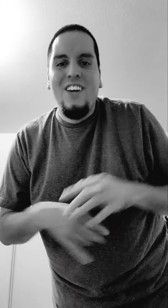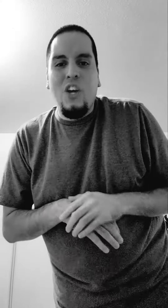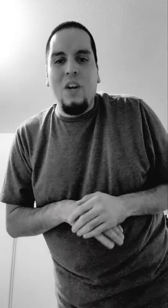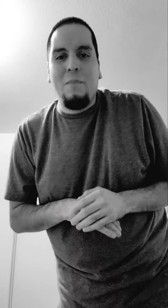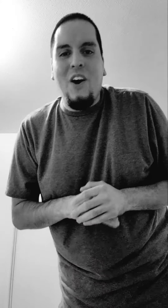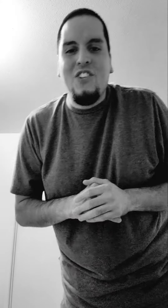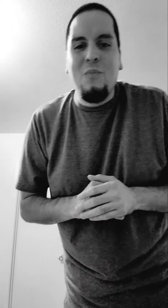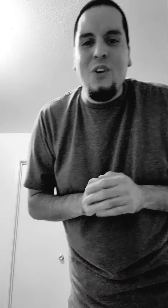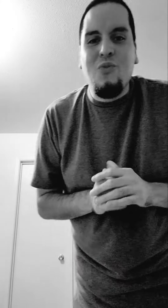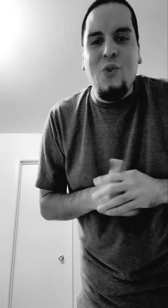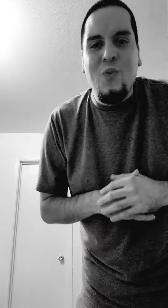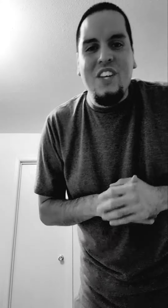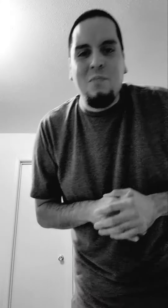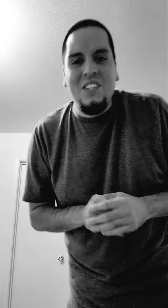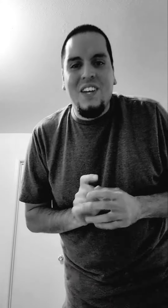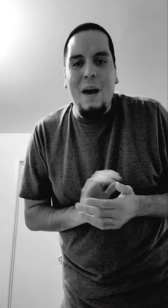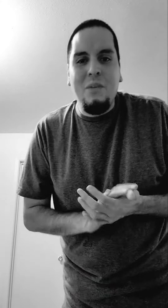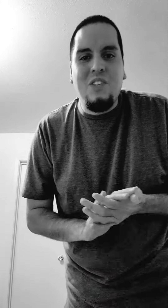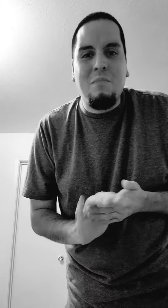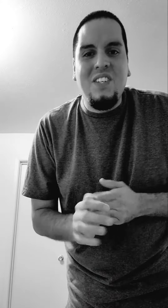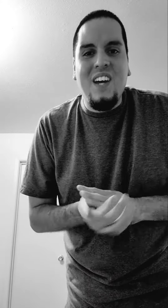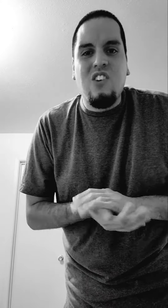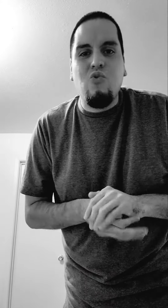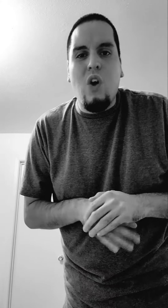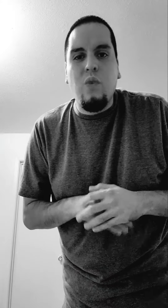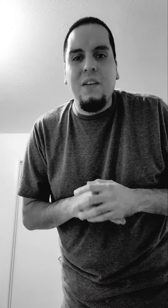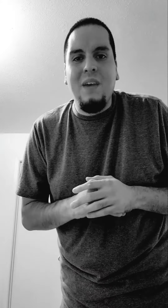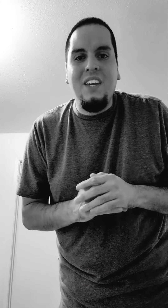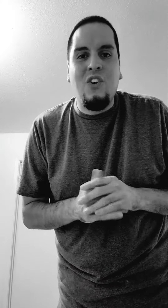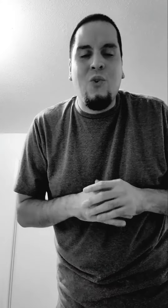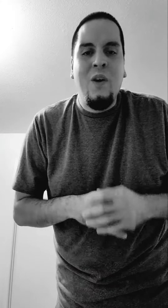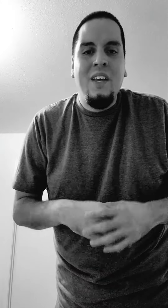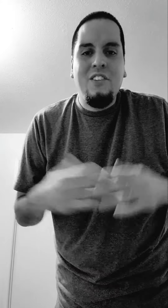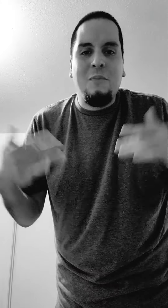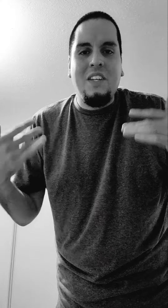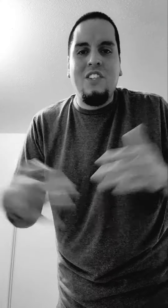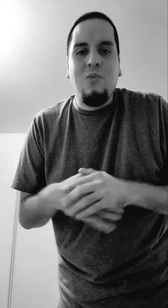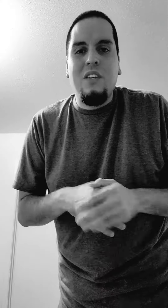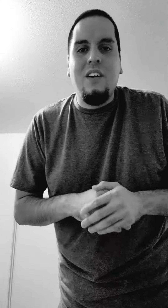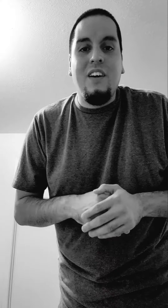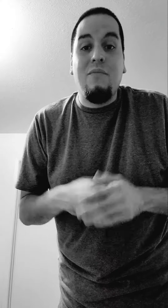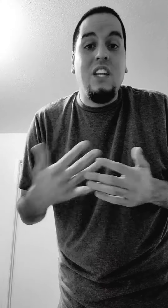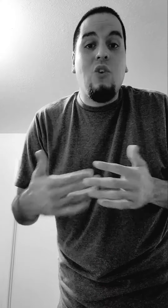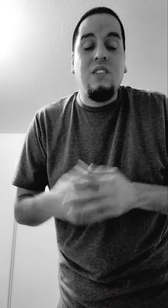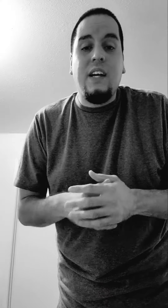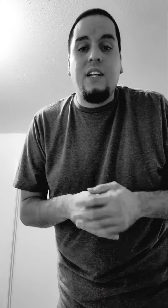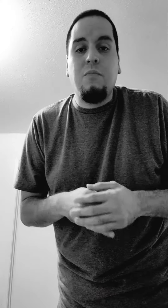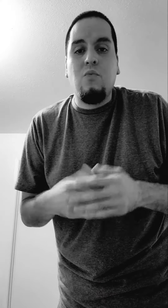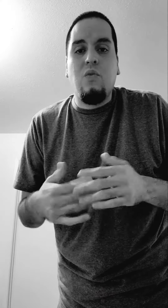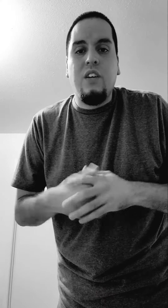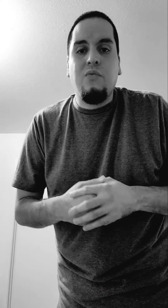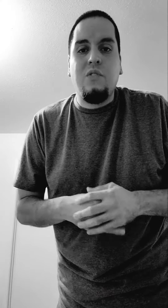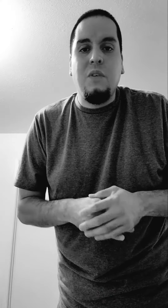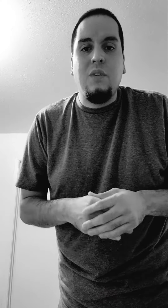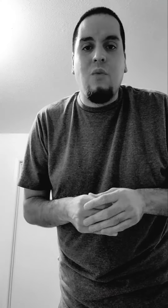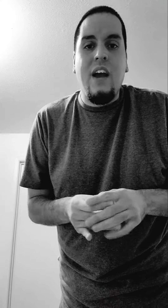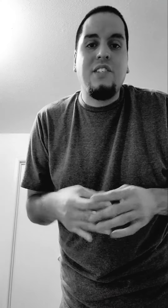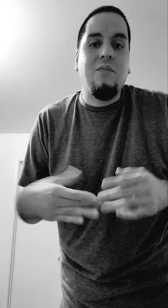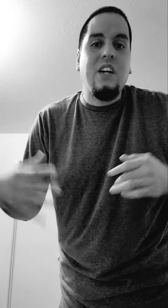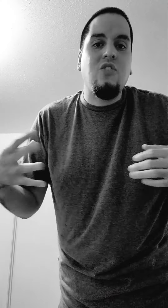Yo, what up y'all? It's your boy Jerome Grizz, Miss Sky Music, Miss Sky Kruquahuela, Mexico. Just making this quick video because I got a couple requests from some people that were asking if I could